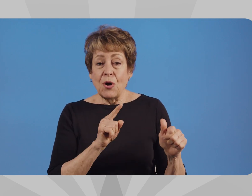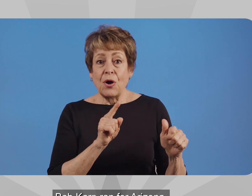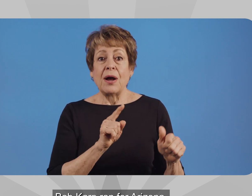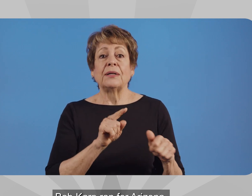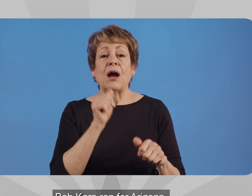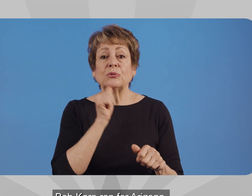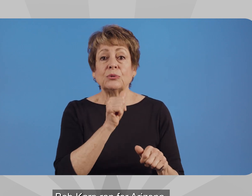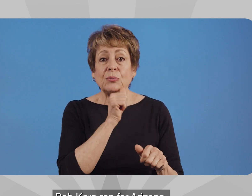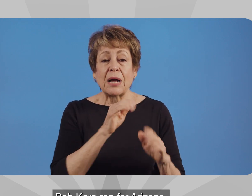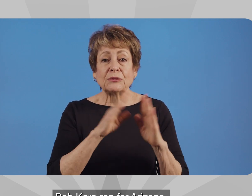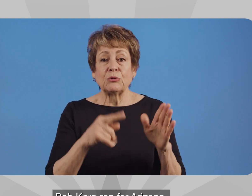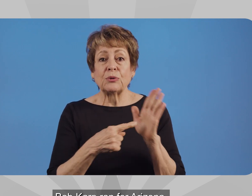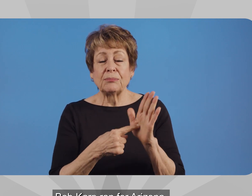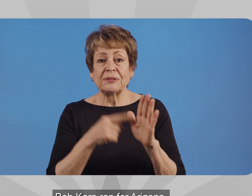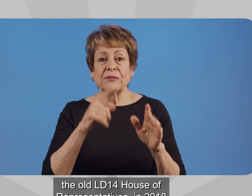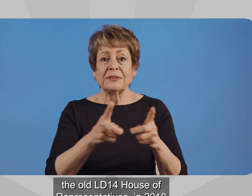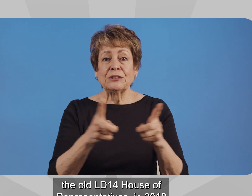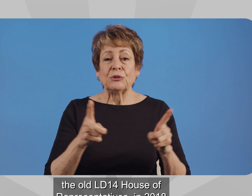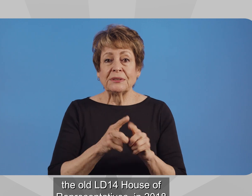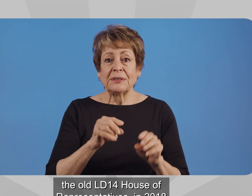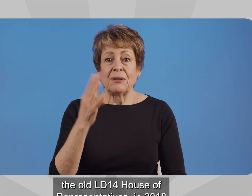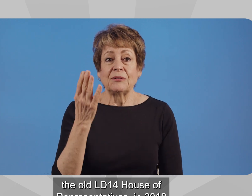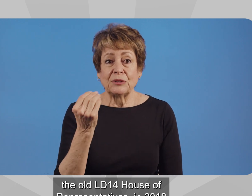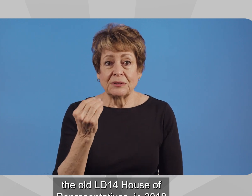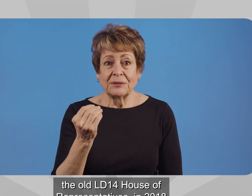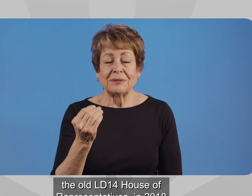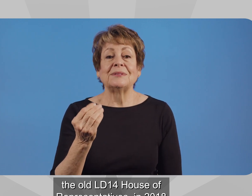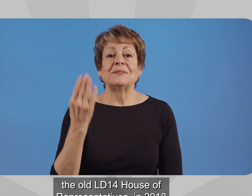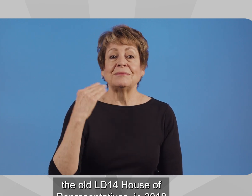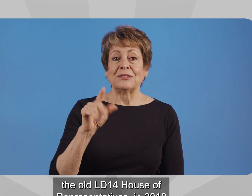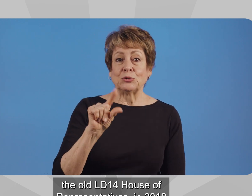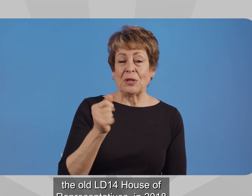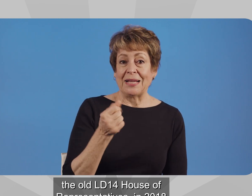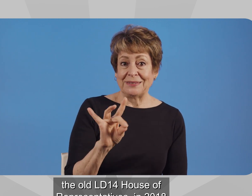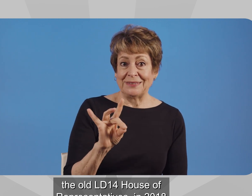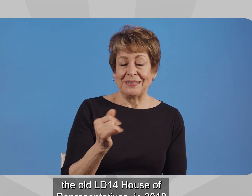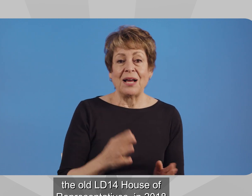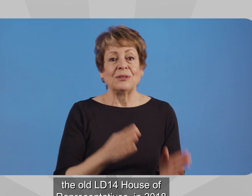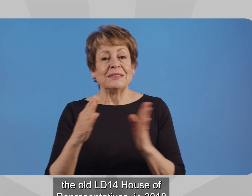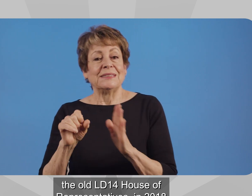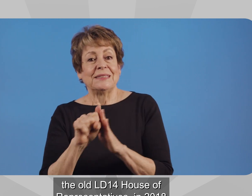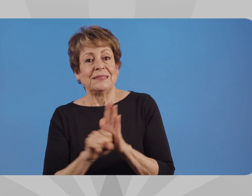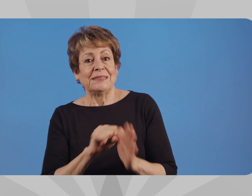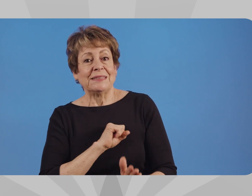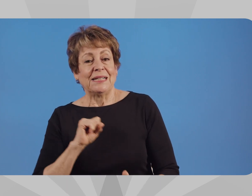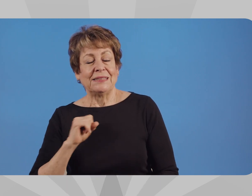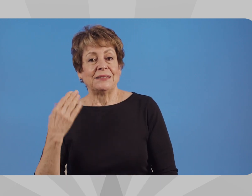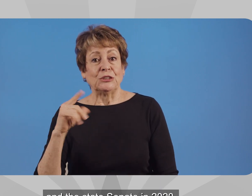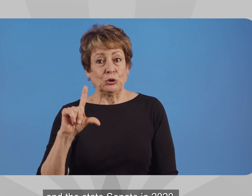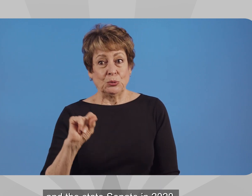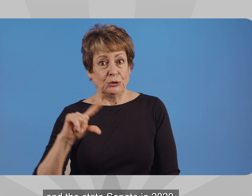Bob Karp ran for Arizona the old LD-14 House of Representatives in 2018